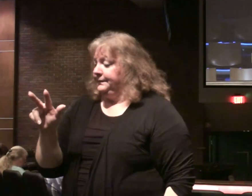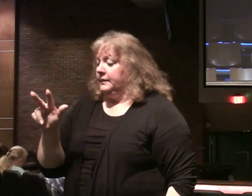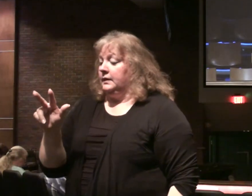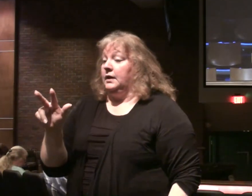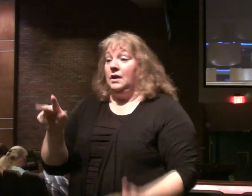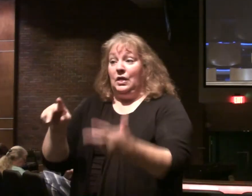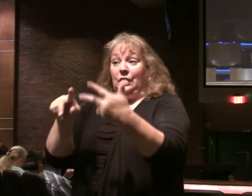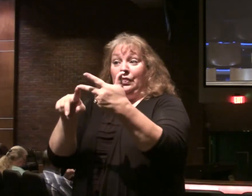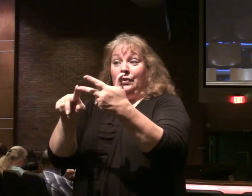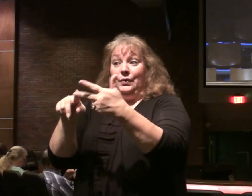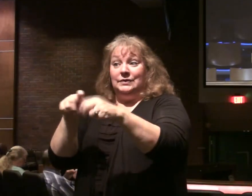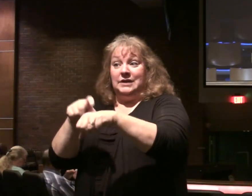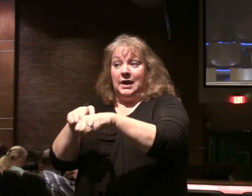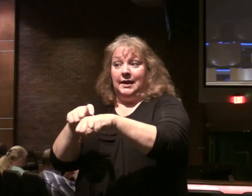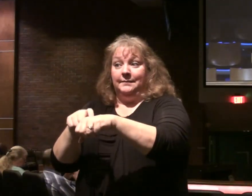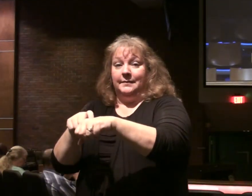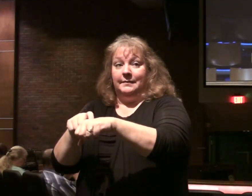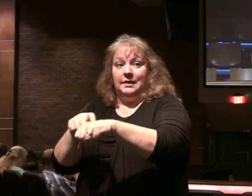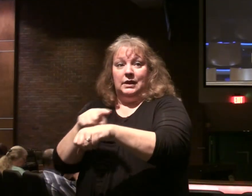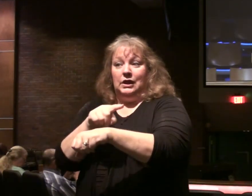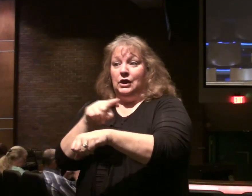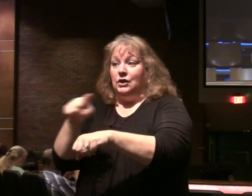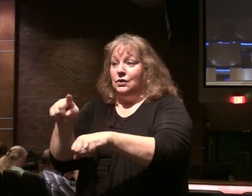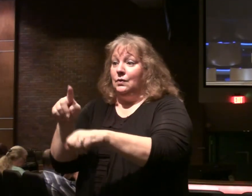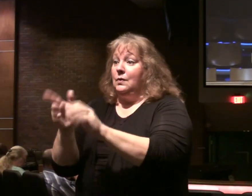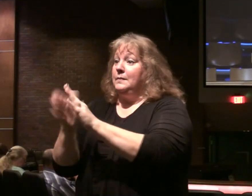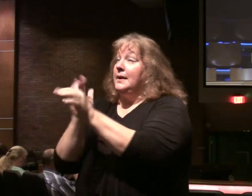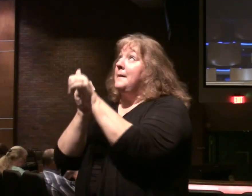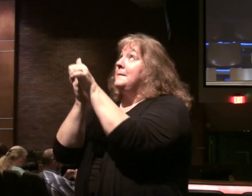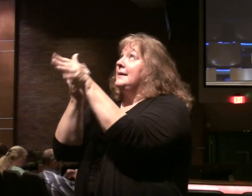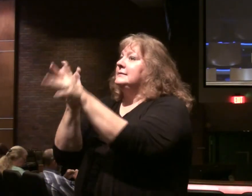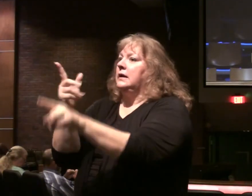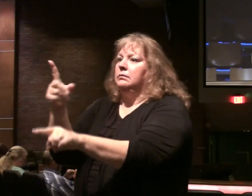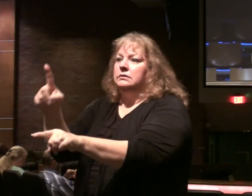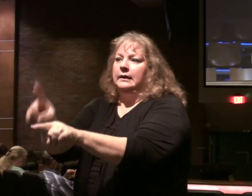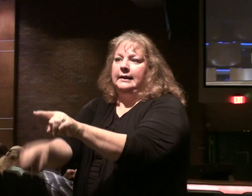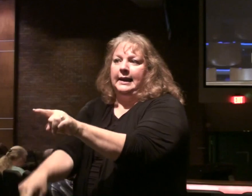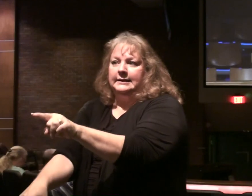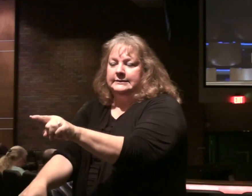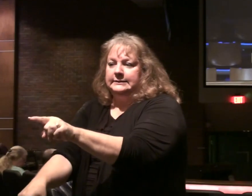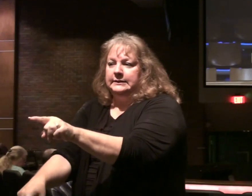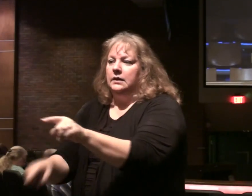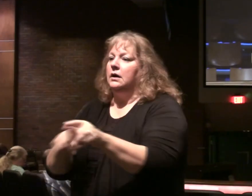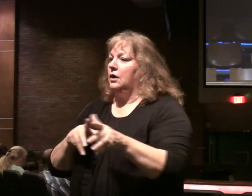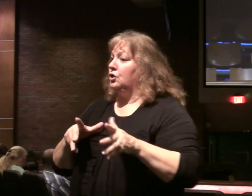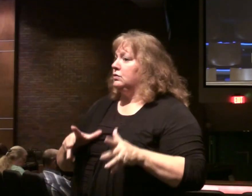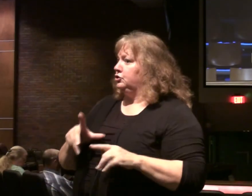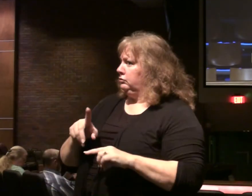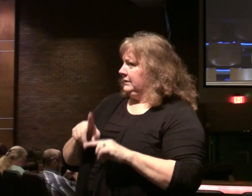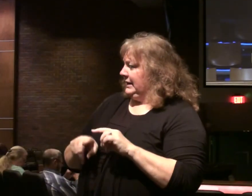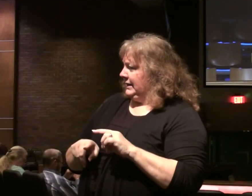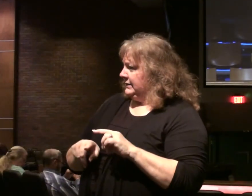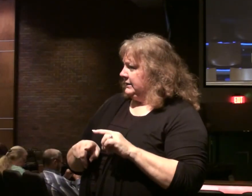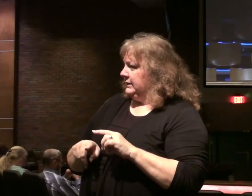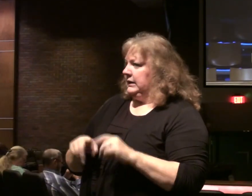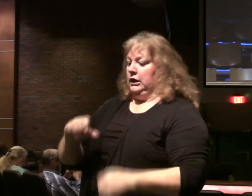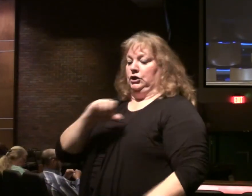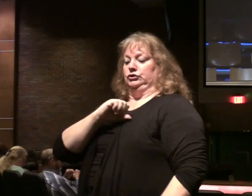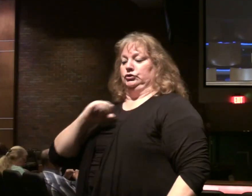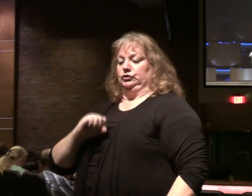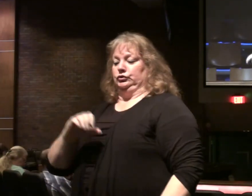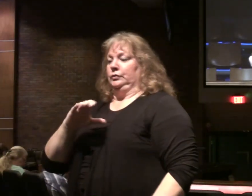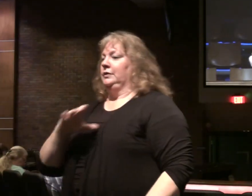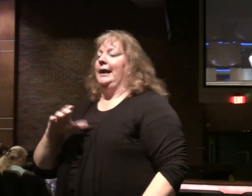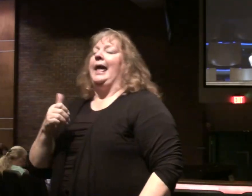third time he says this, none of you can be my disciples. Again, a disciple, a Christian. Not a super Christian,